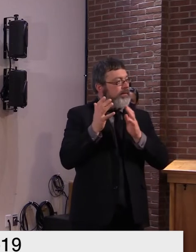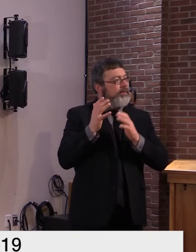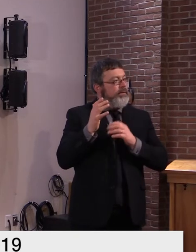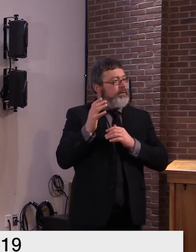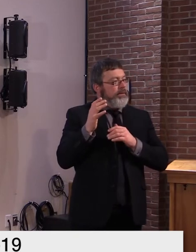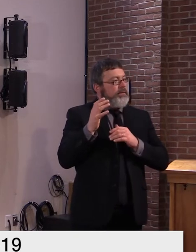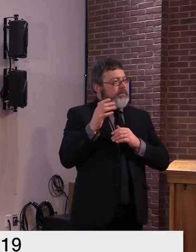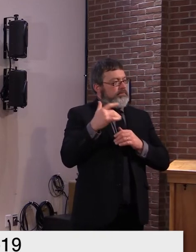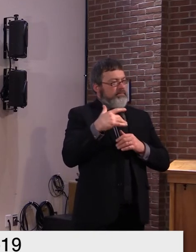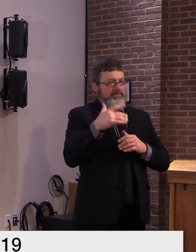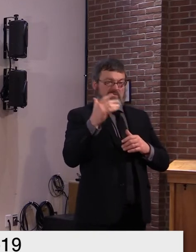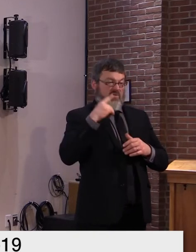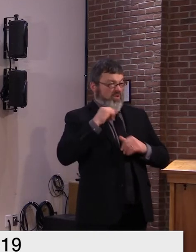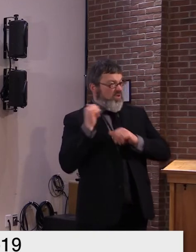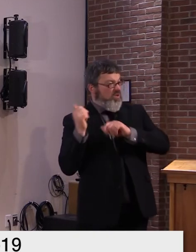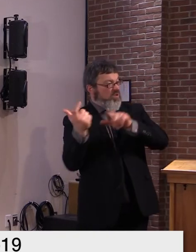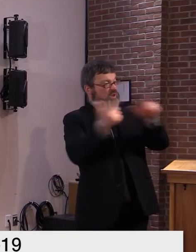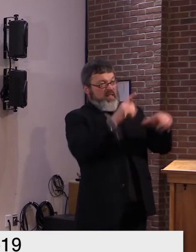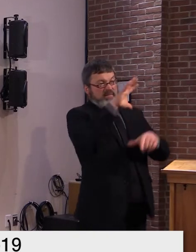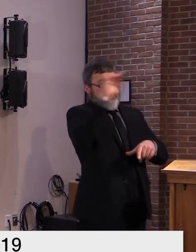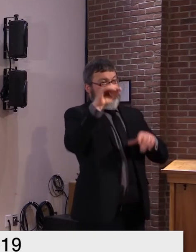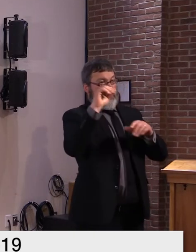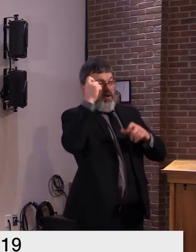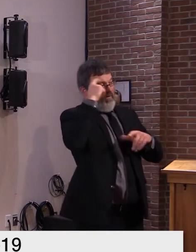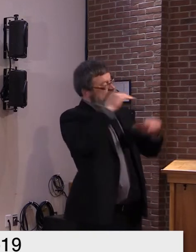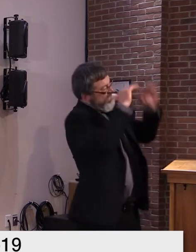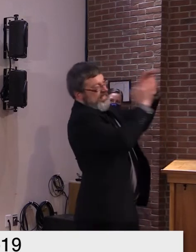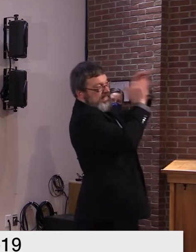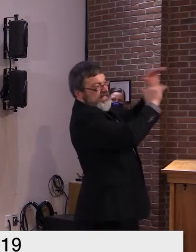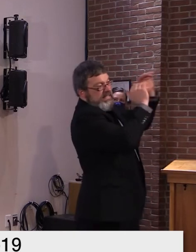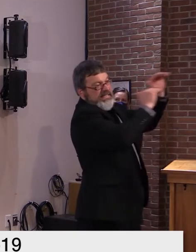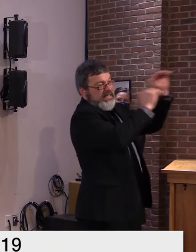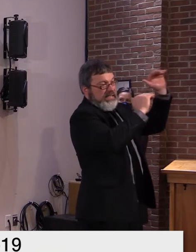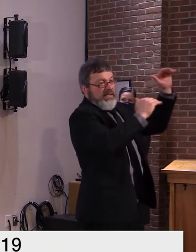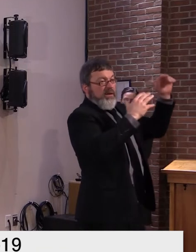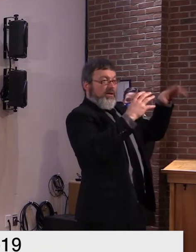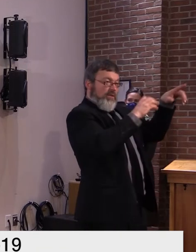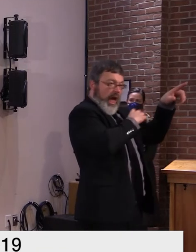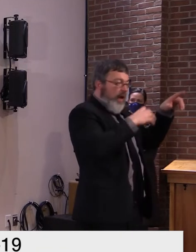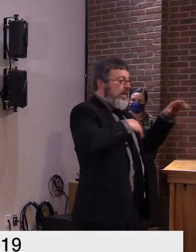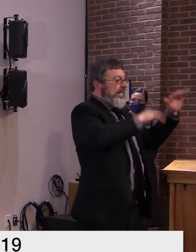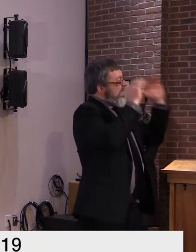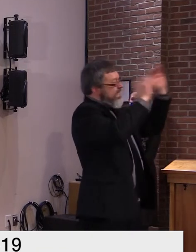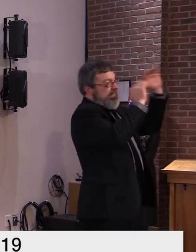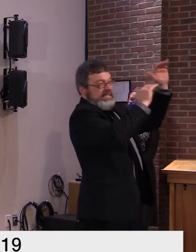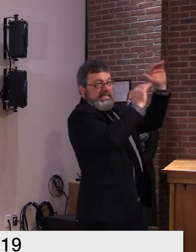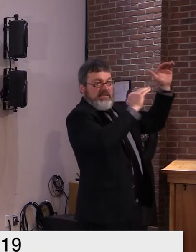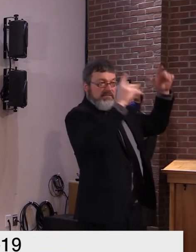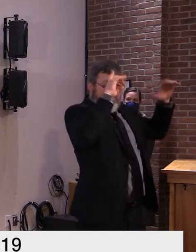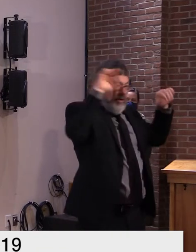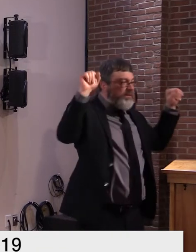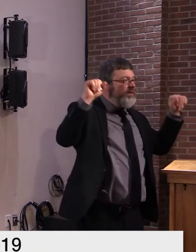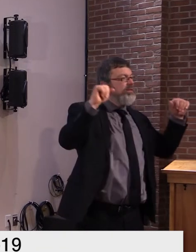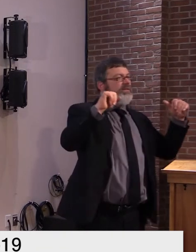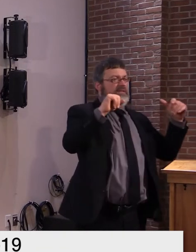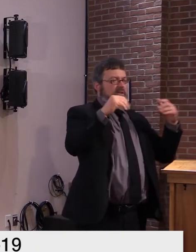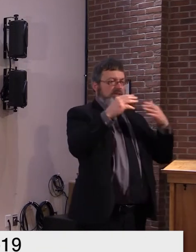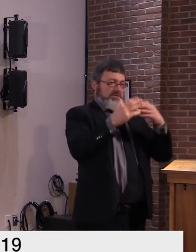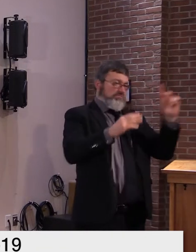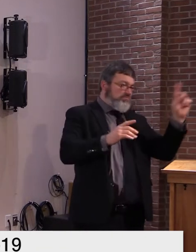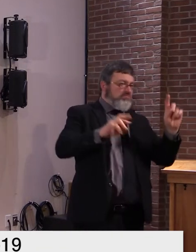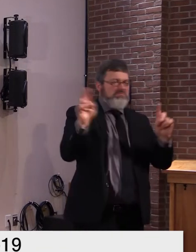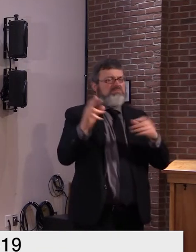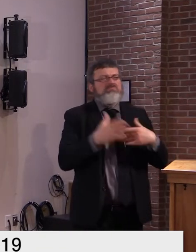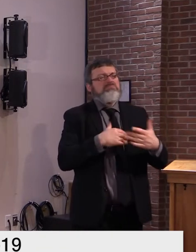delegation and these are folks on both sides of the aisle and uh and they believe uh they believe when speaking